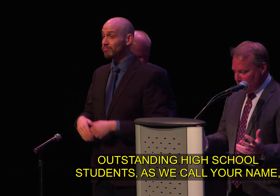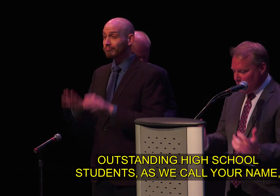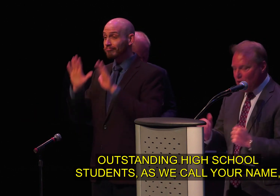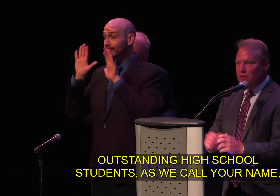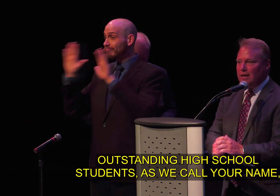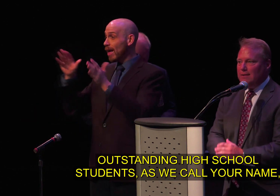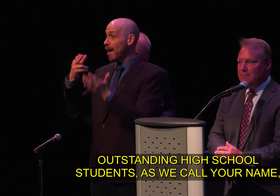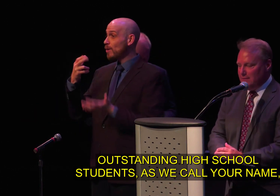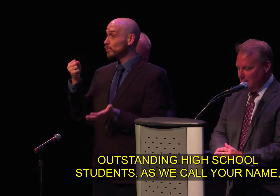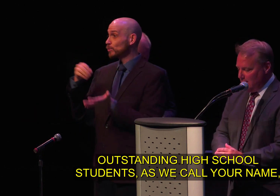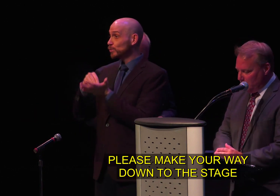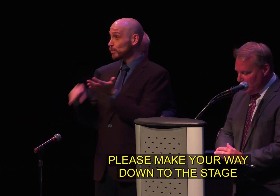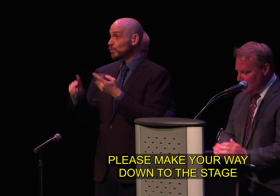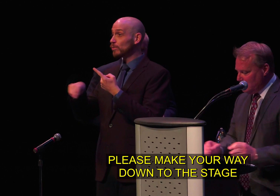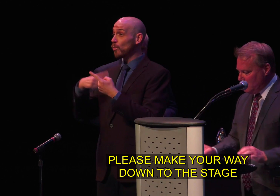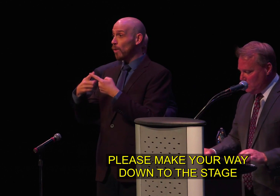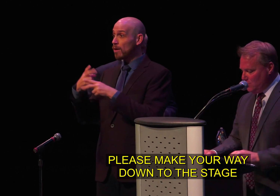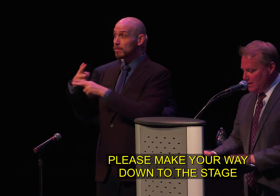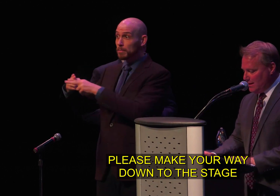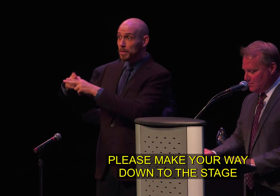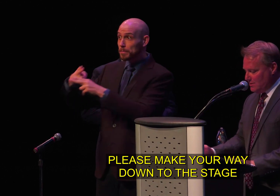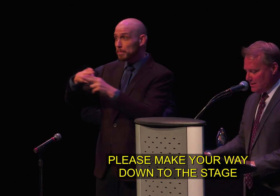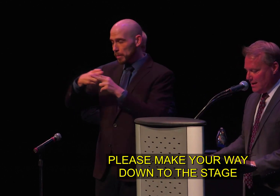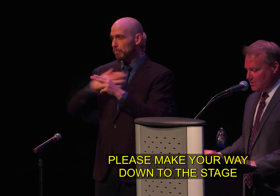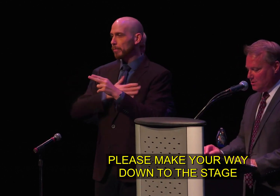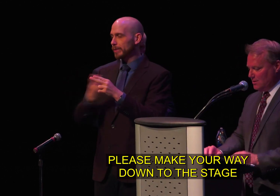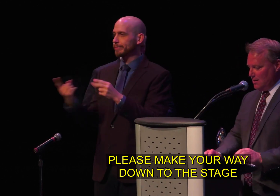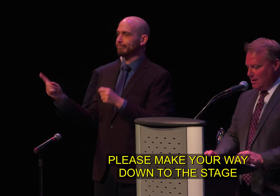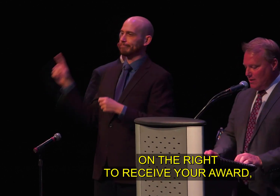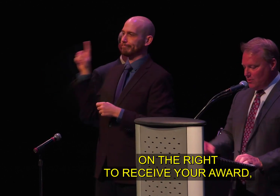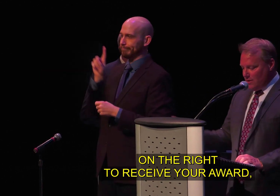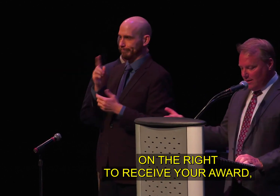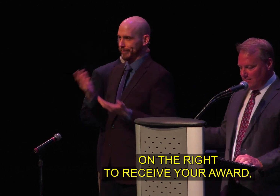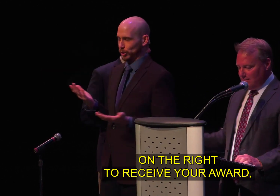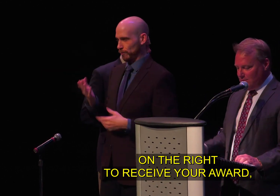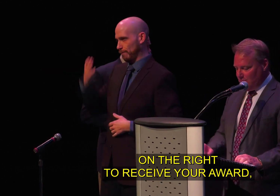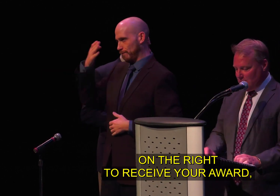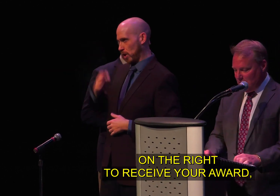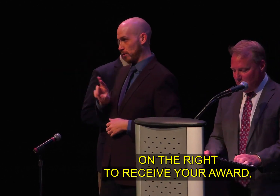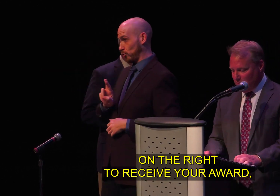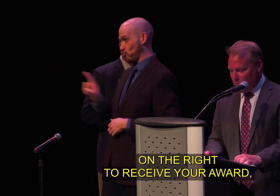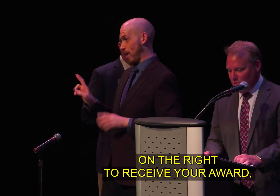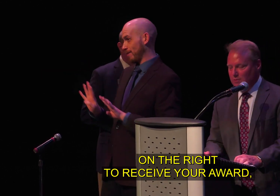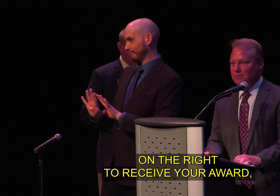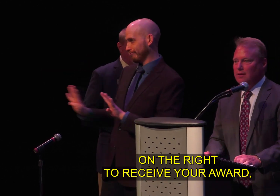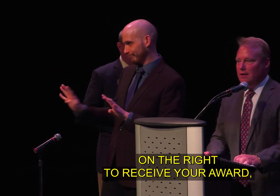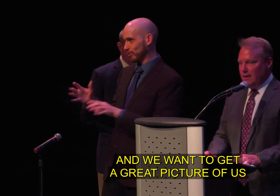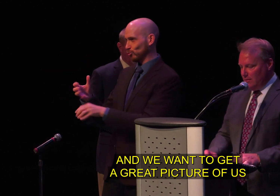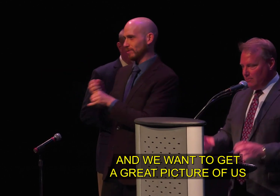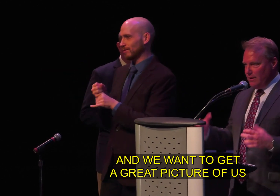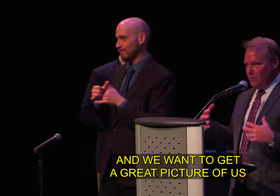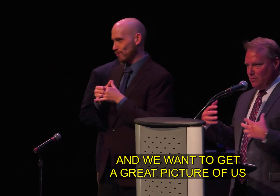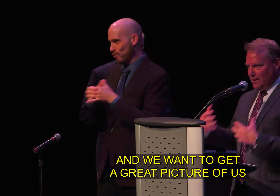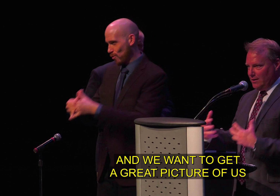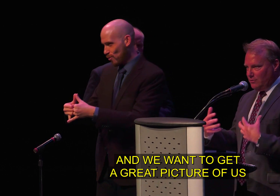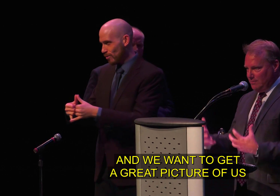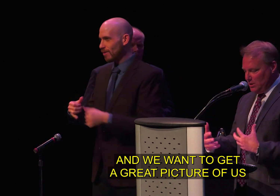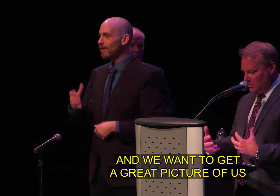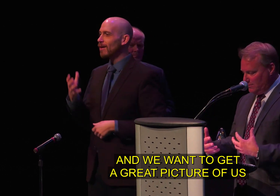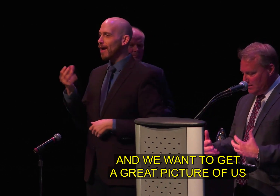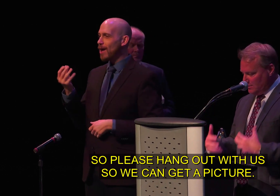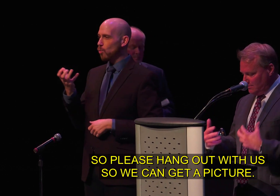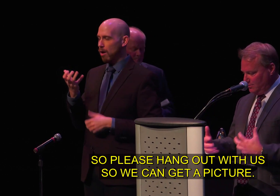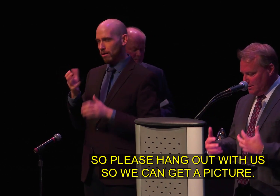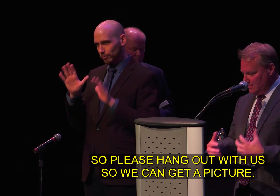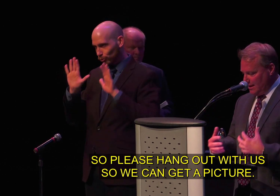as we call your name please make your way down to the stage on the right to receive your award and we want to get a